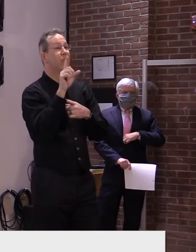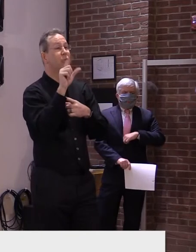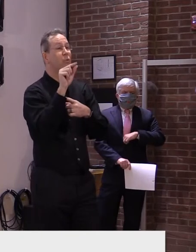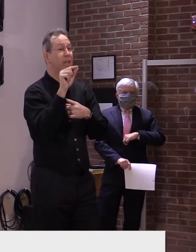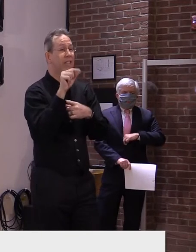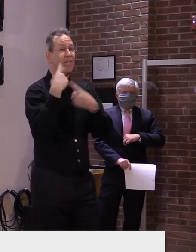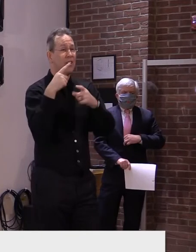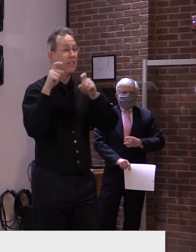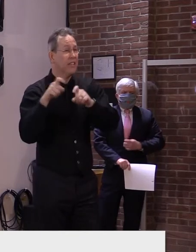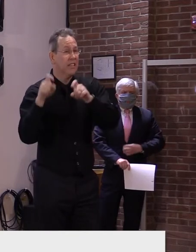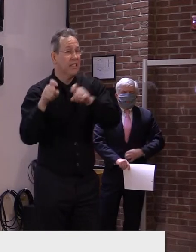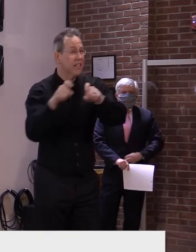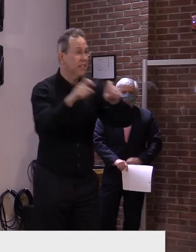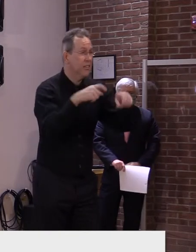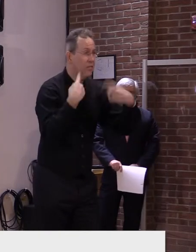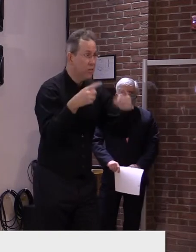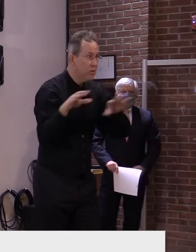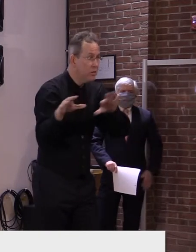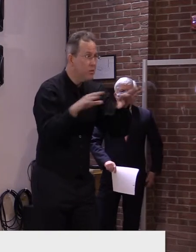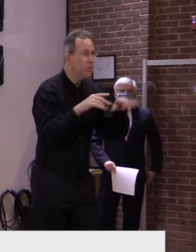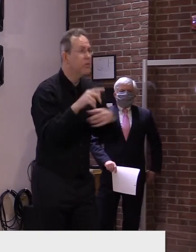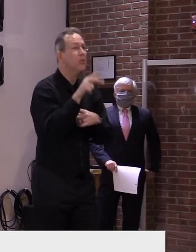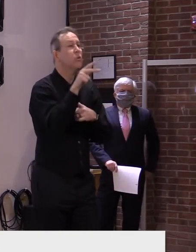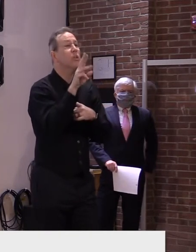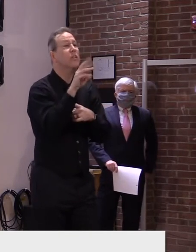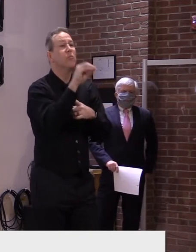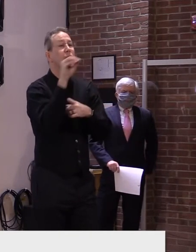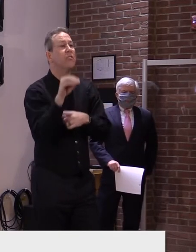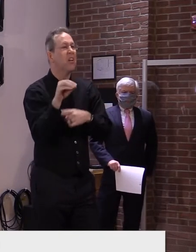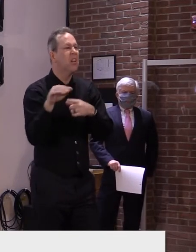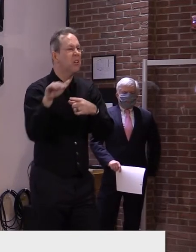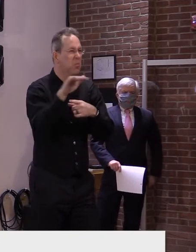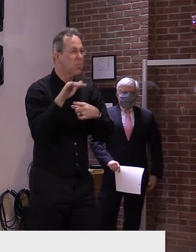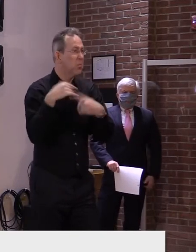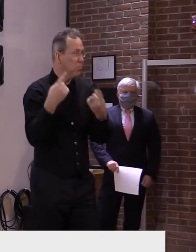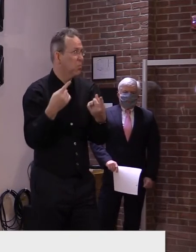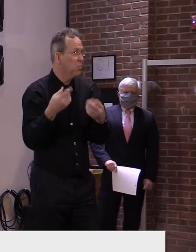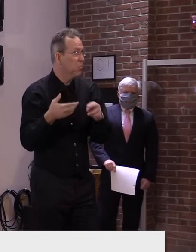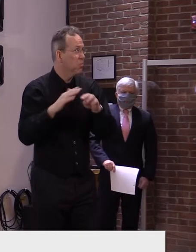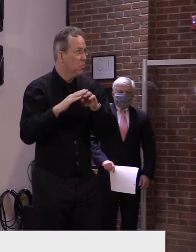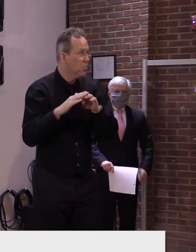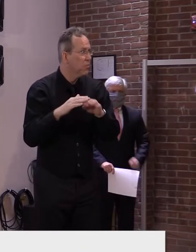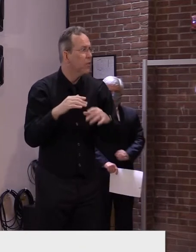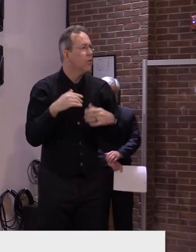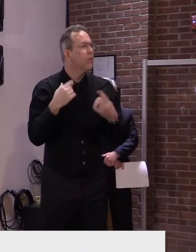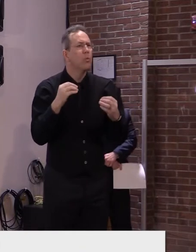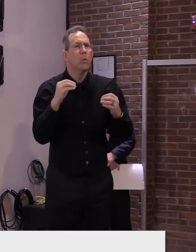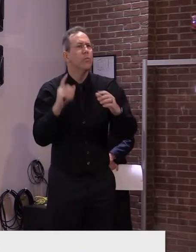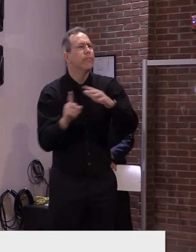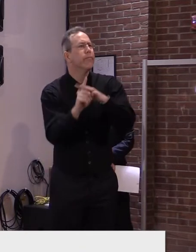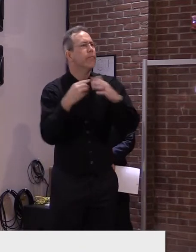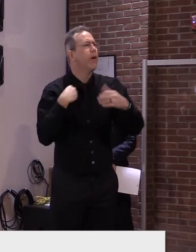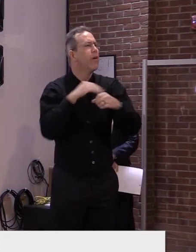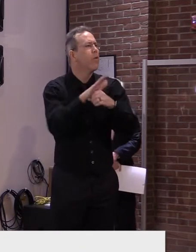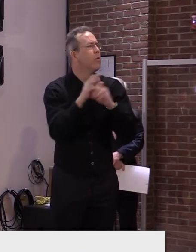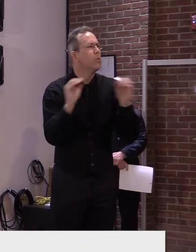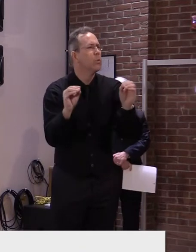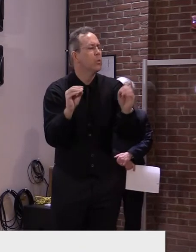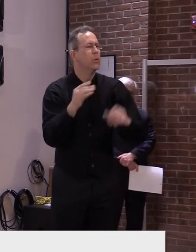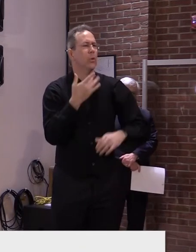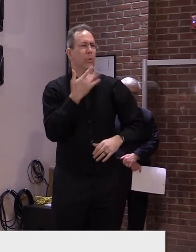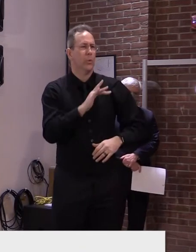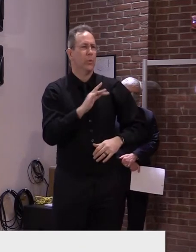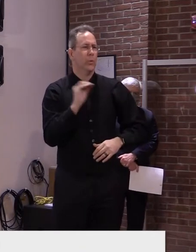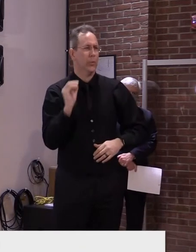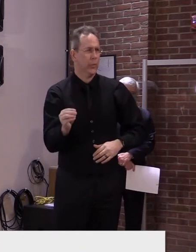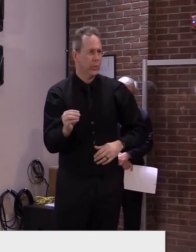rate. So far, no positive cases have been identified, so the positivity rate is zero. Statewide positivity rate